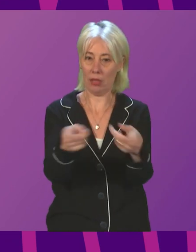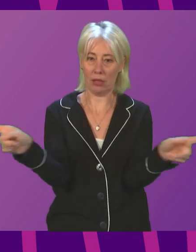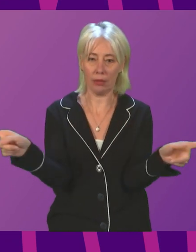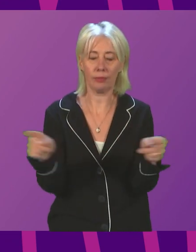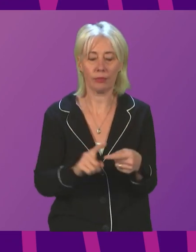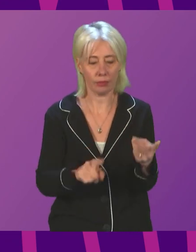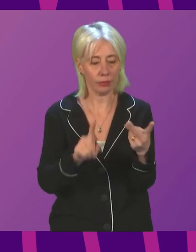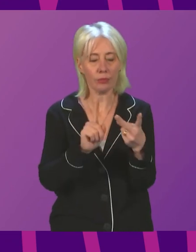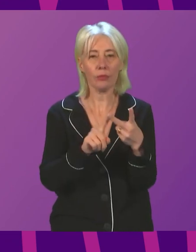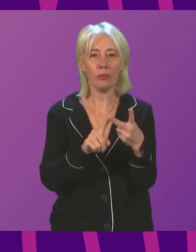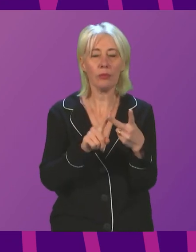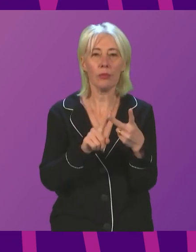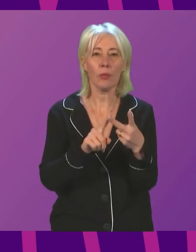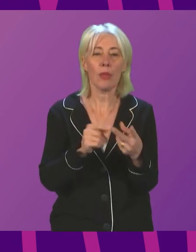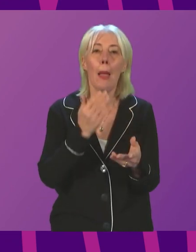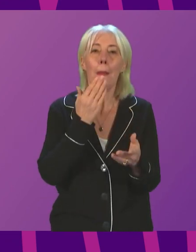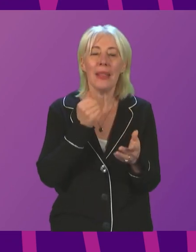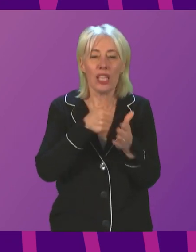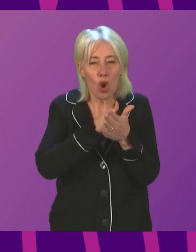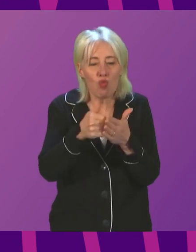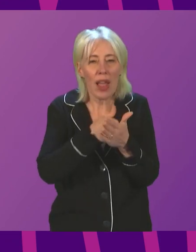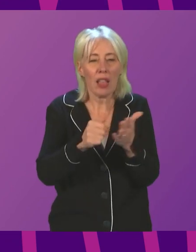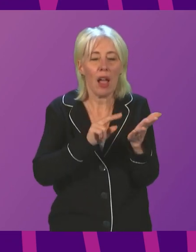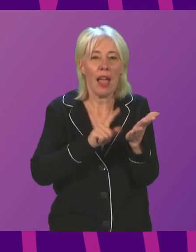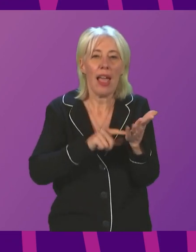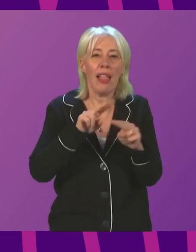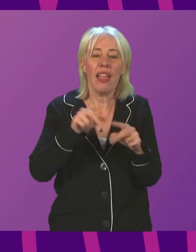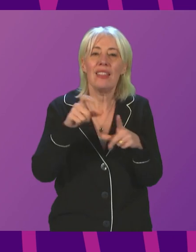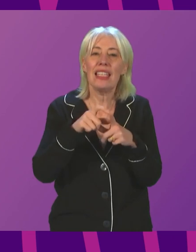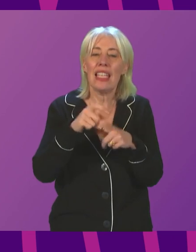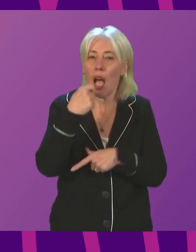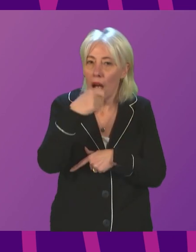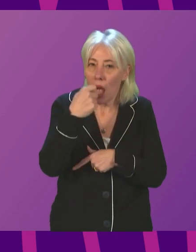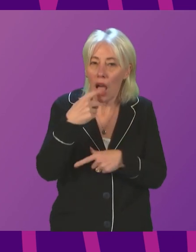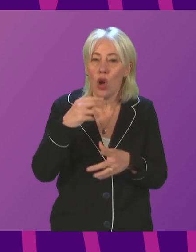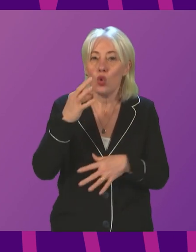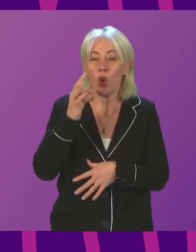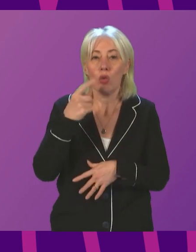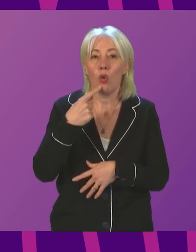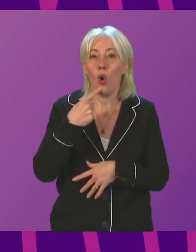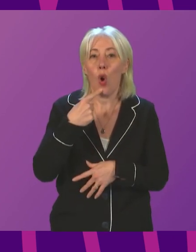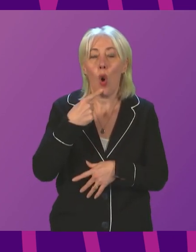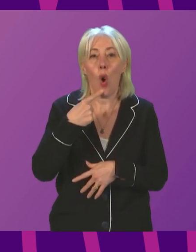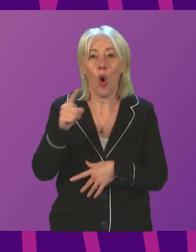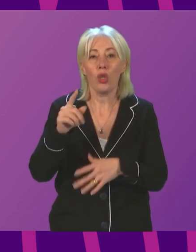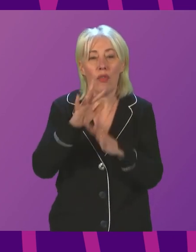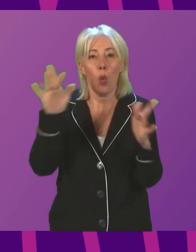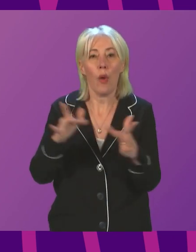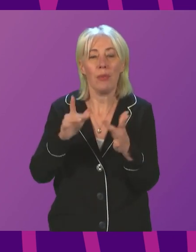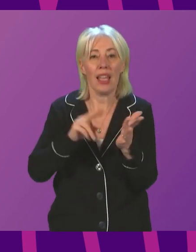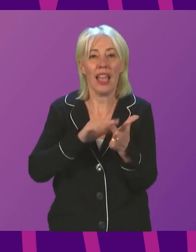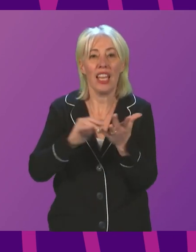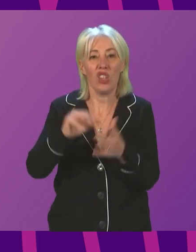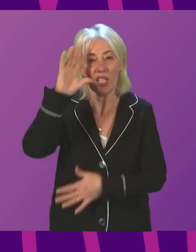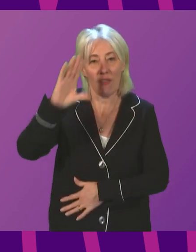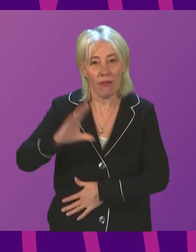Secondly, please take regular LFD tests. These can be ordered through the NHS Informed website or collected